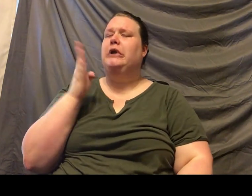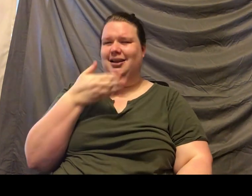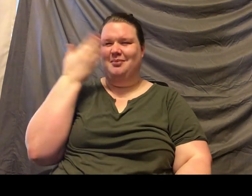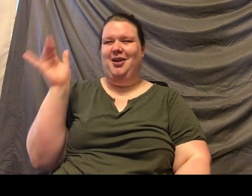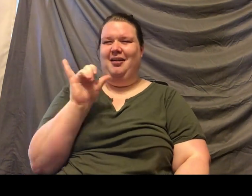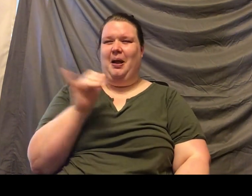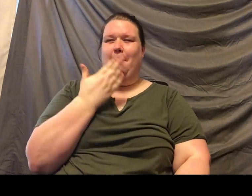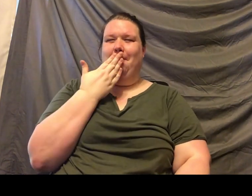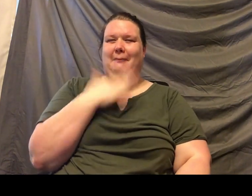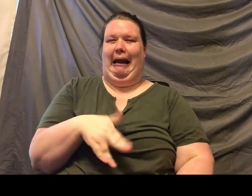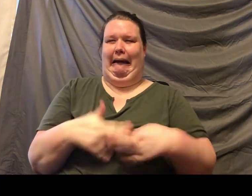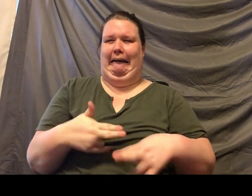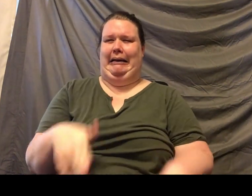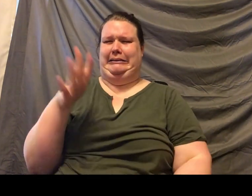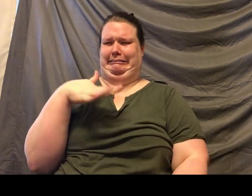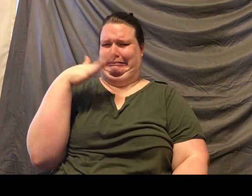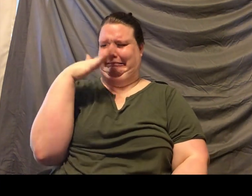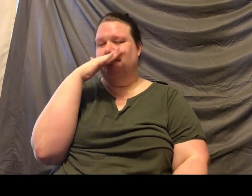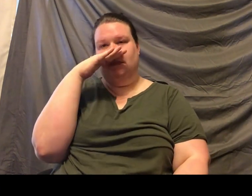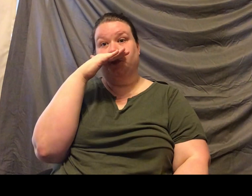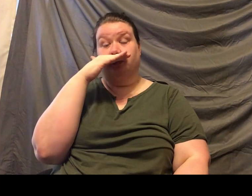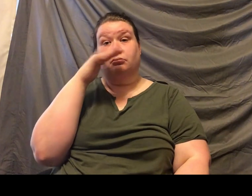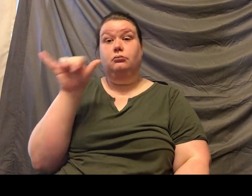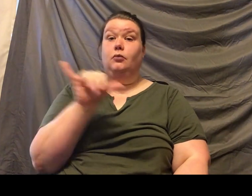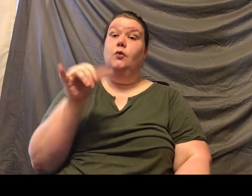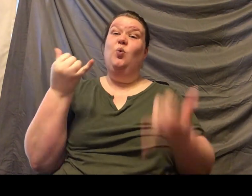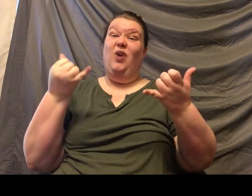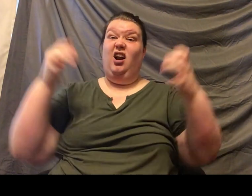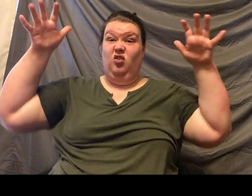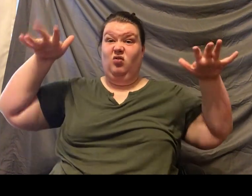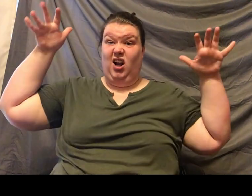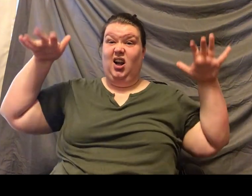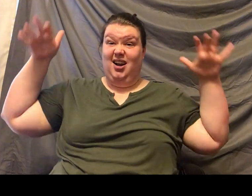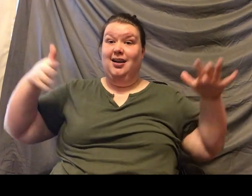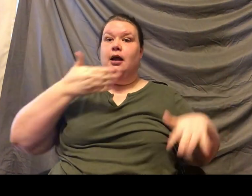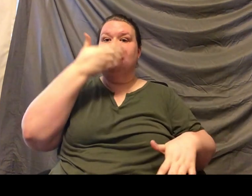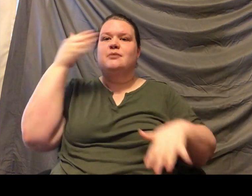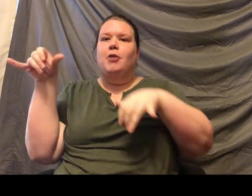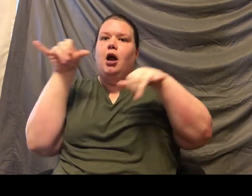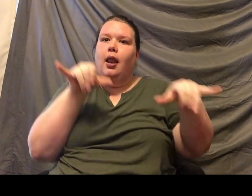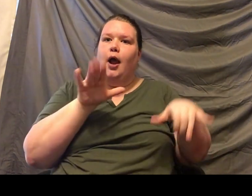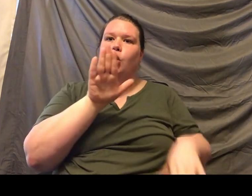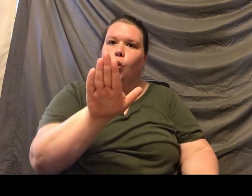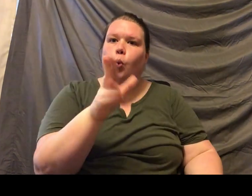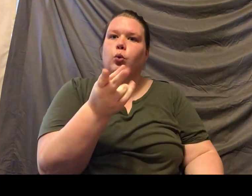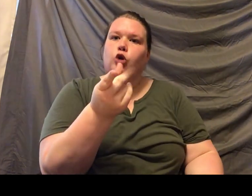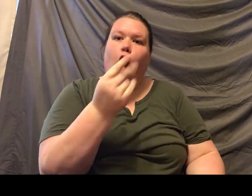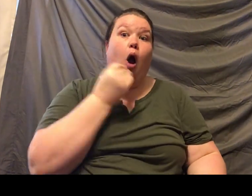sometimes. So, and they also smell a lot like wet dogs right now because it is raining. So when their fur gets wet, they do smell like a